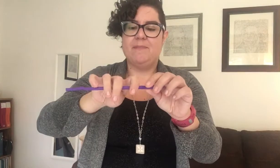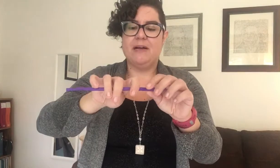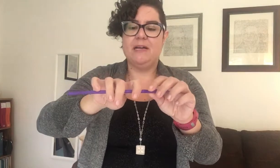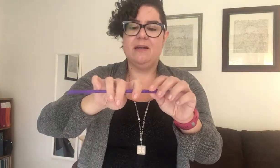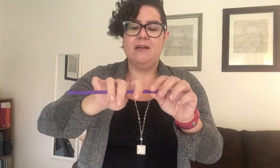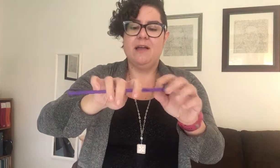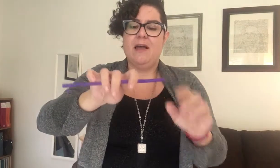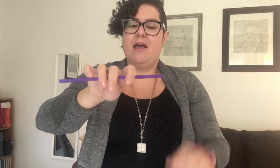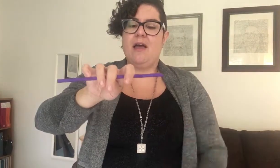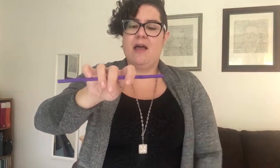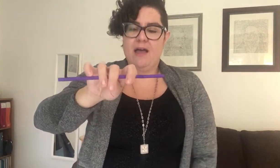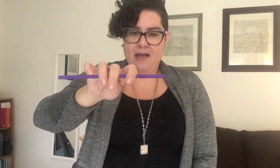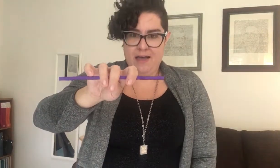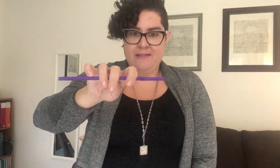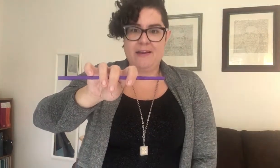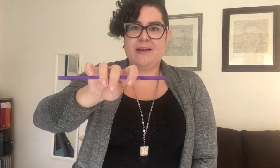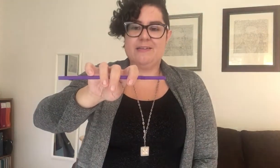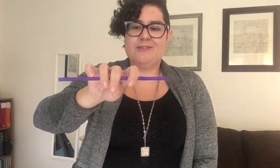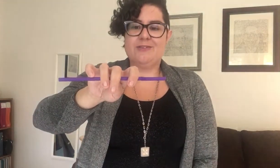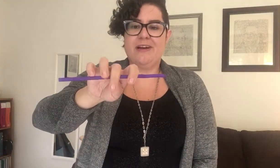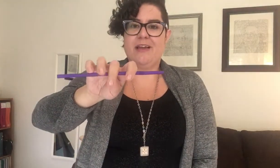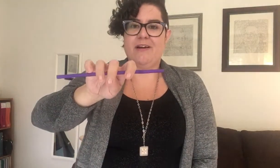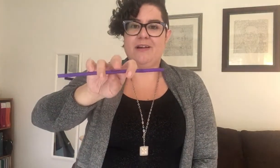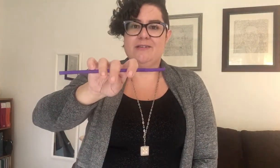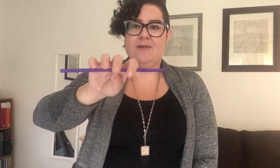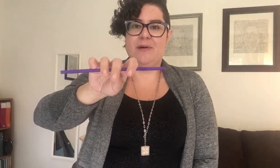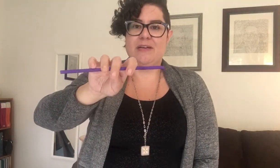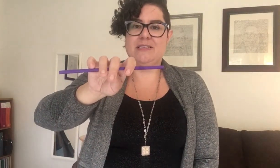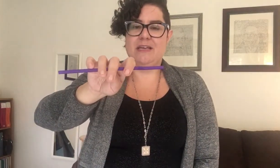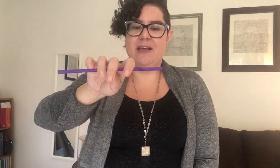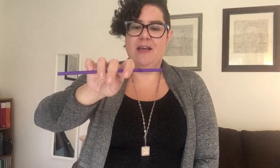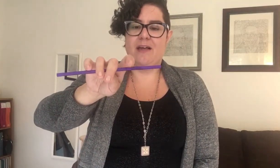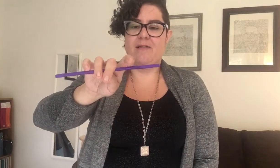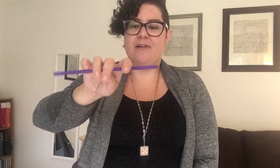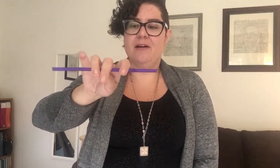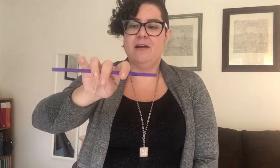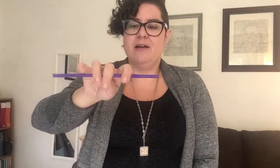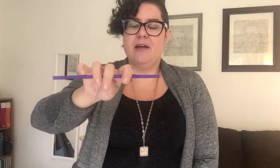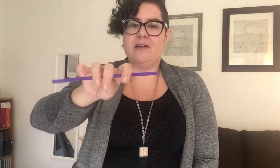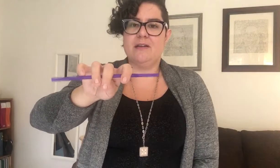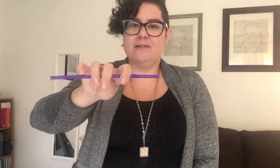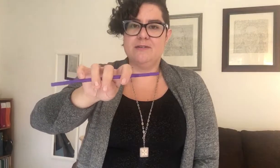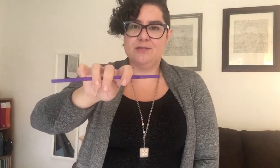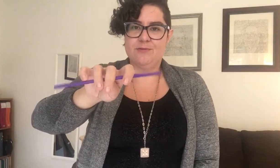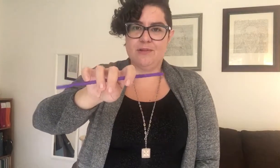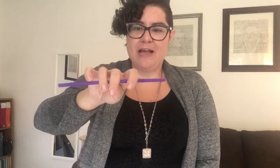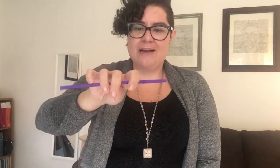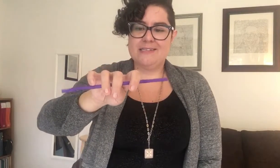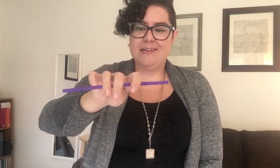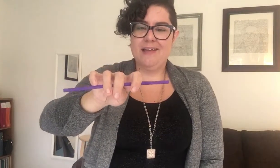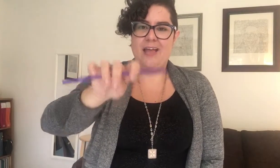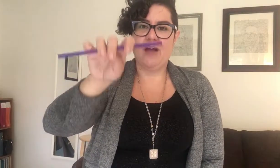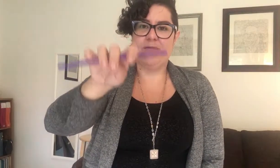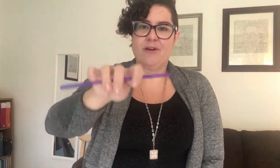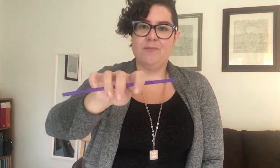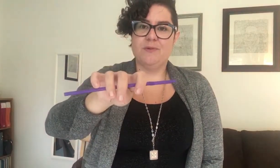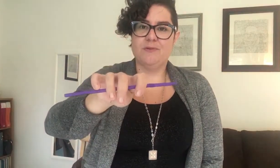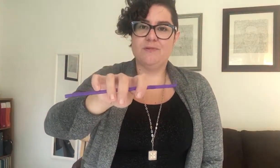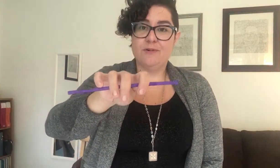bunny and that nice straight carrot. So bunny teeth hanging over and ears relaxing and we've got a beautiful